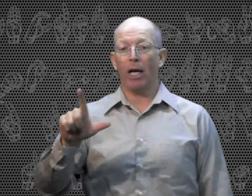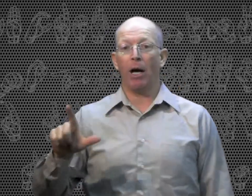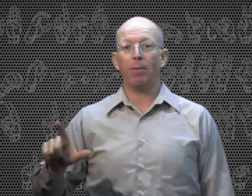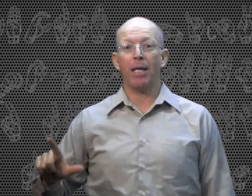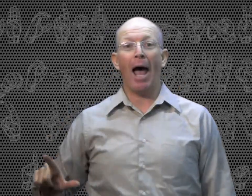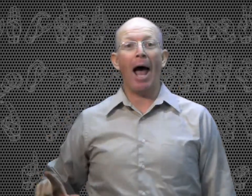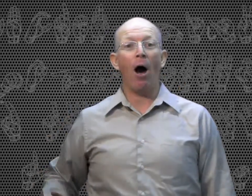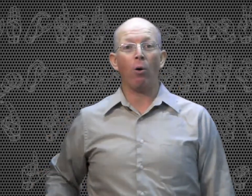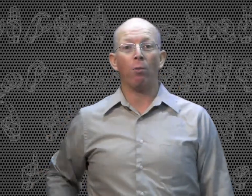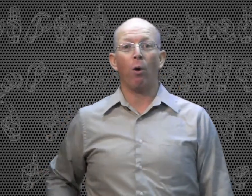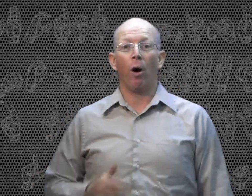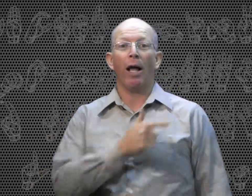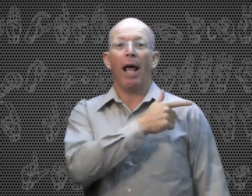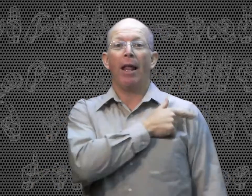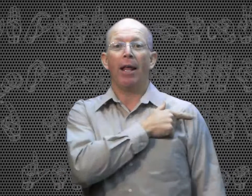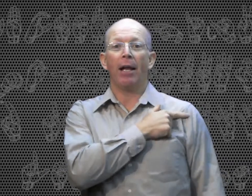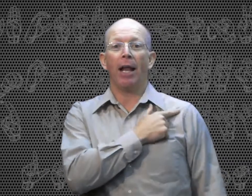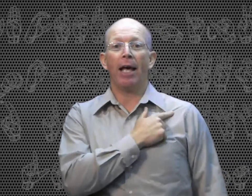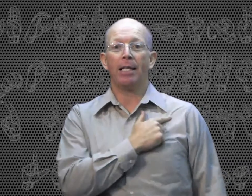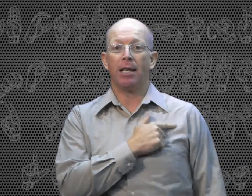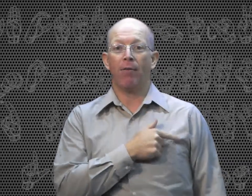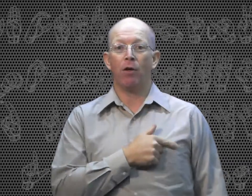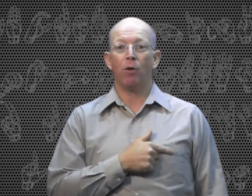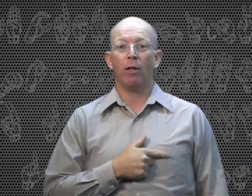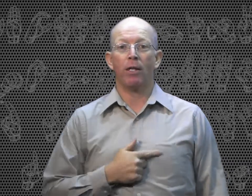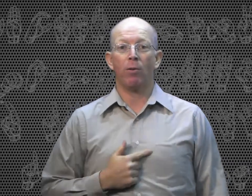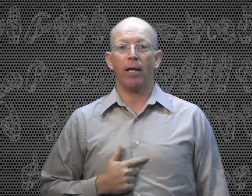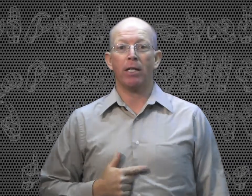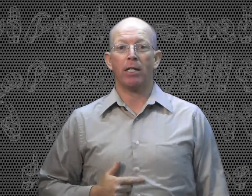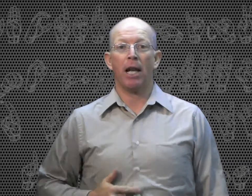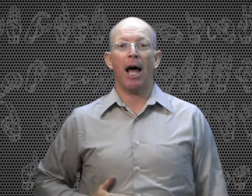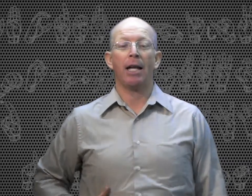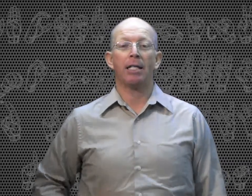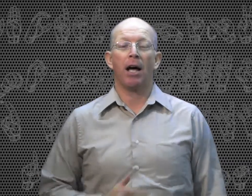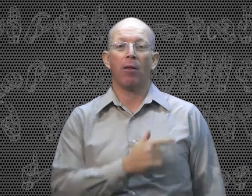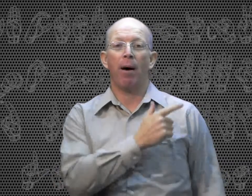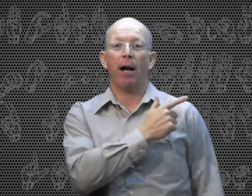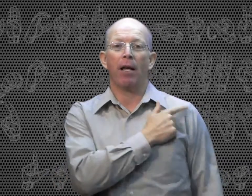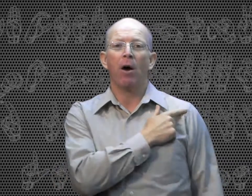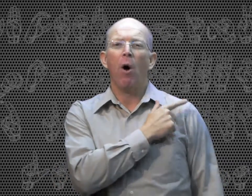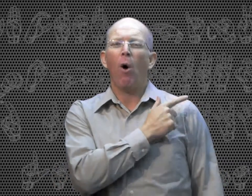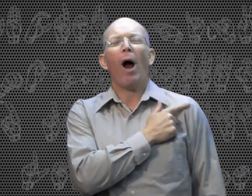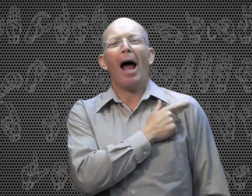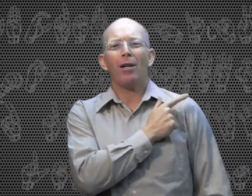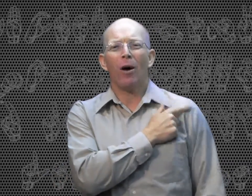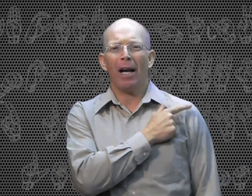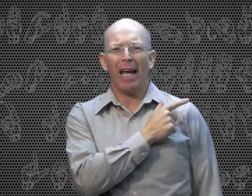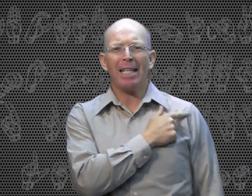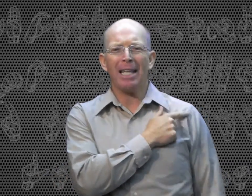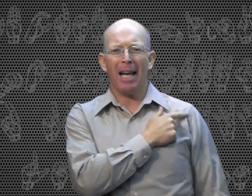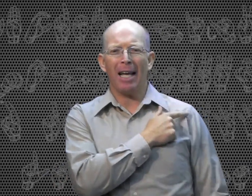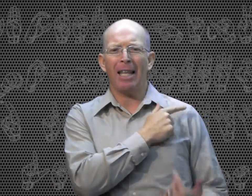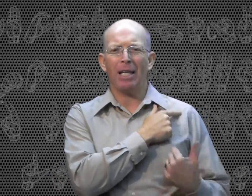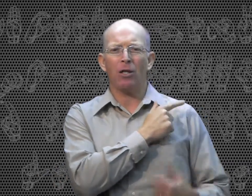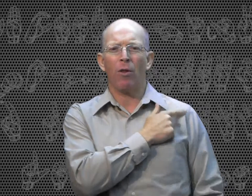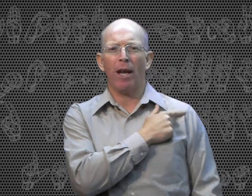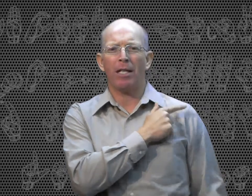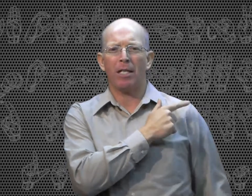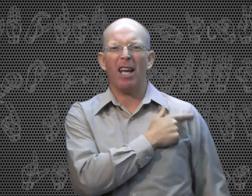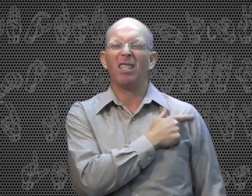comes out more. And then lazy, if you do it this way, it just slides down the body. Or I do it lazy like this, so that it's